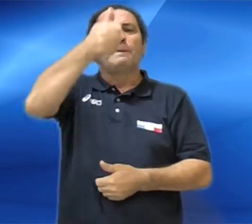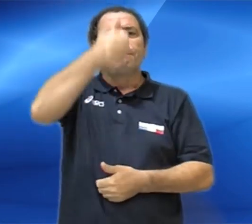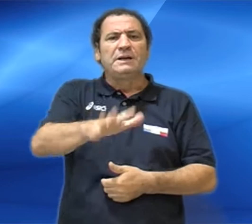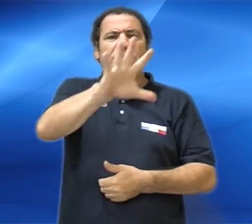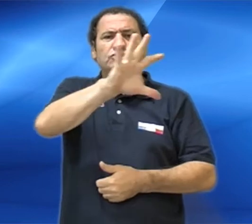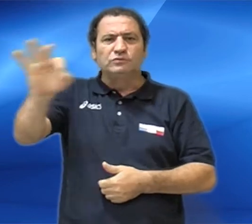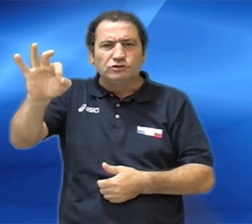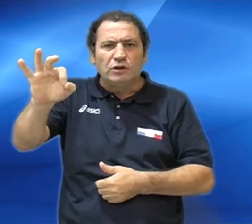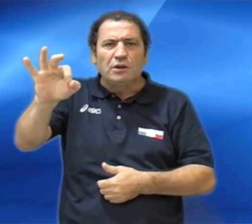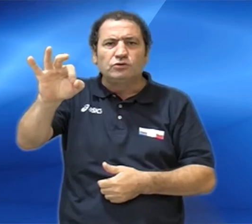know. Mmm,